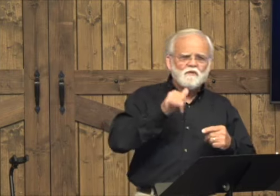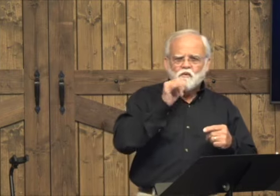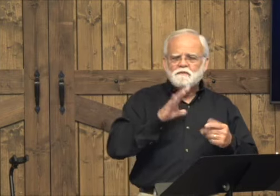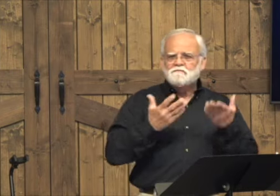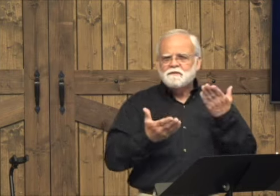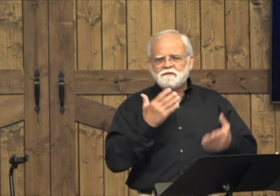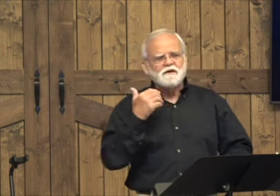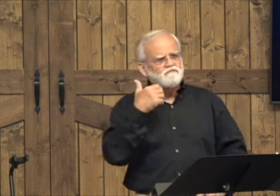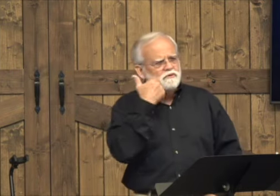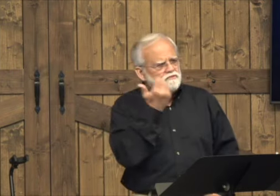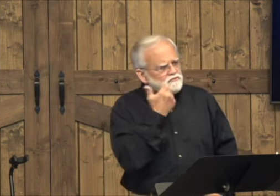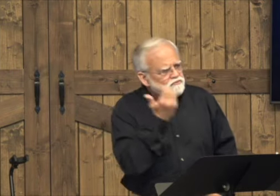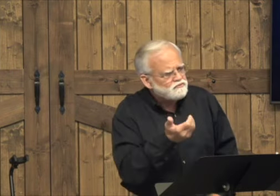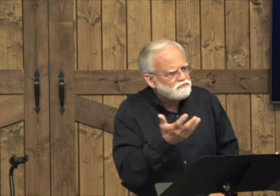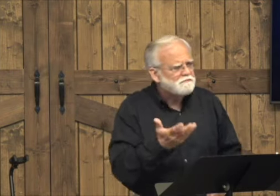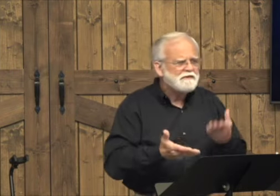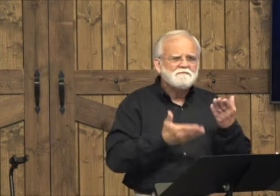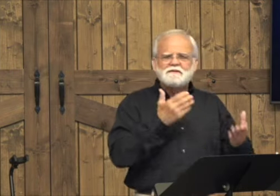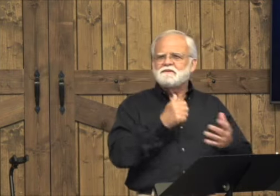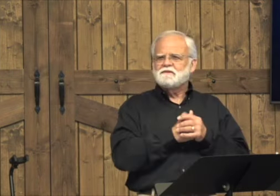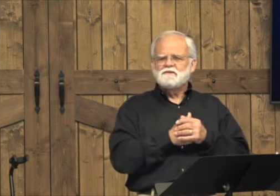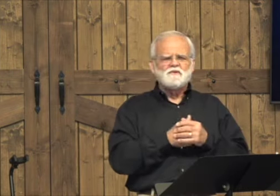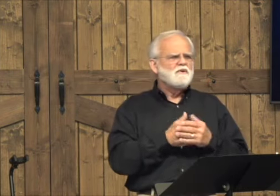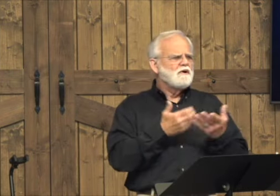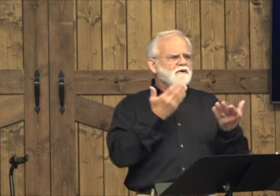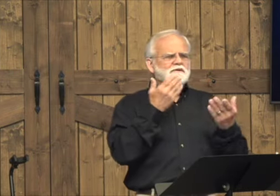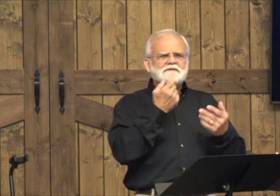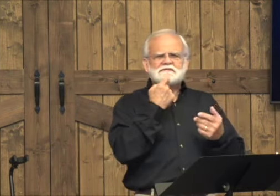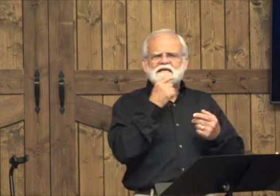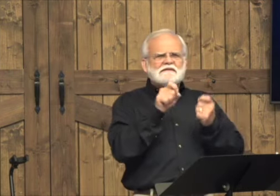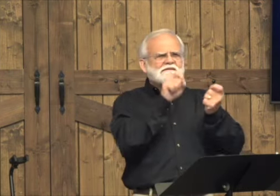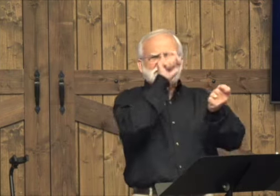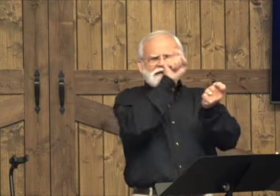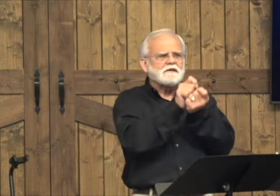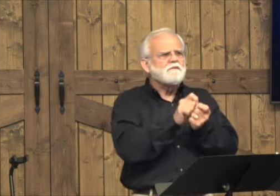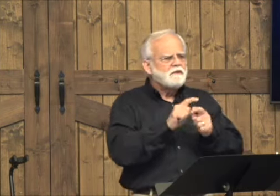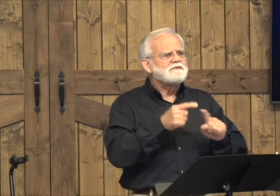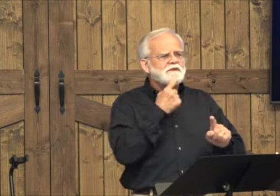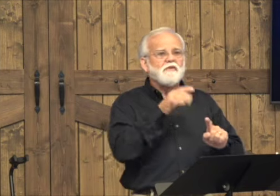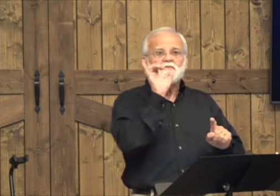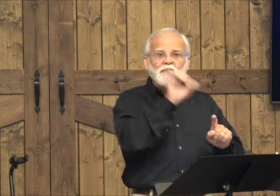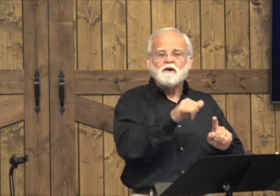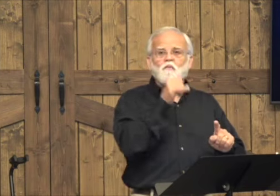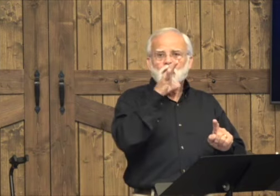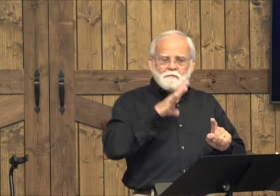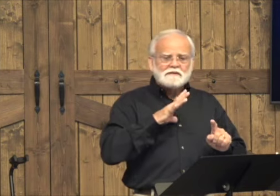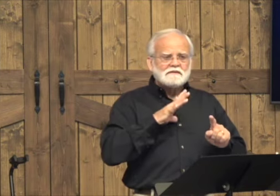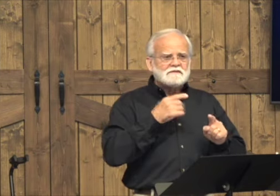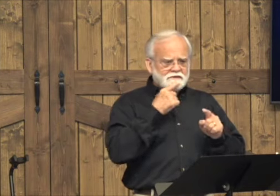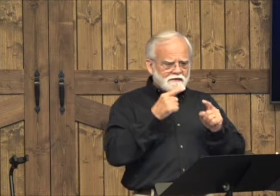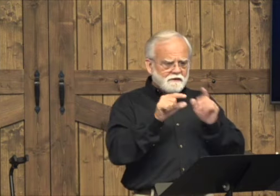We think that maybe the woman had been a prostitute. It doesn't specifically say